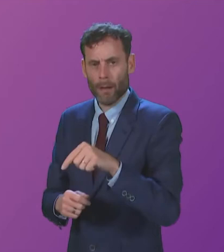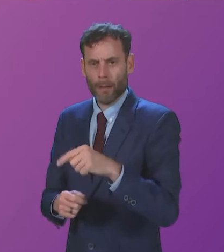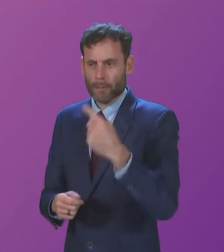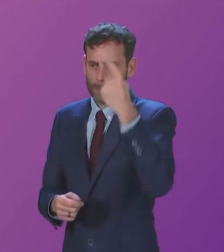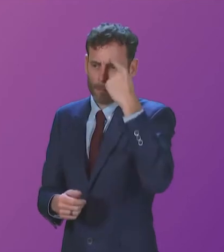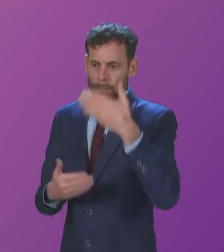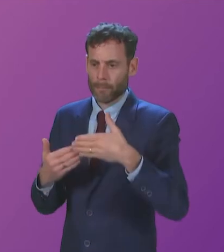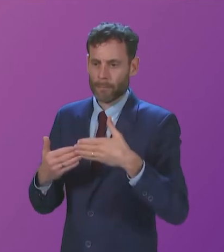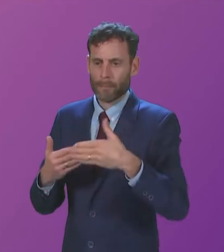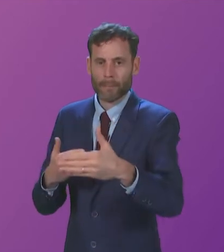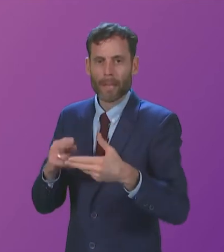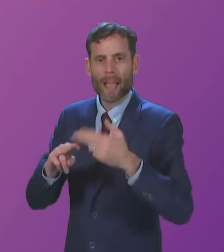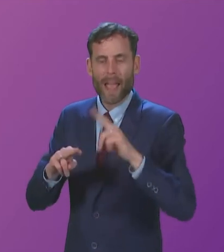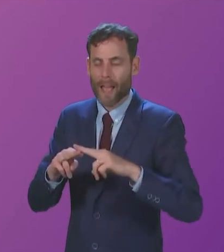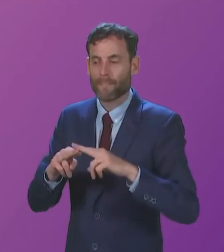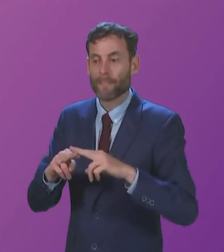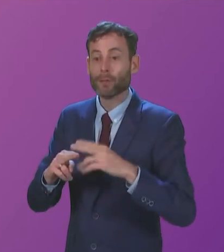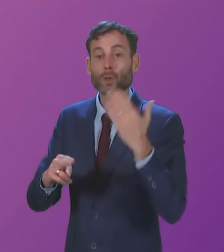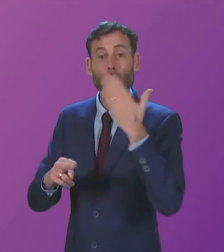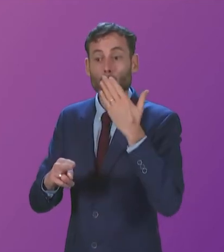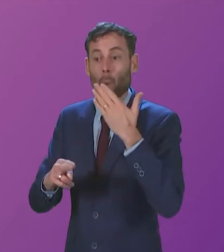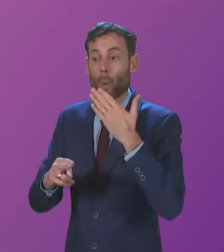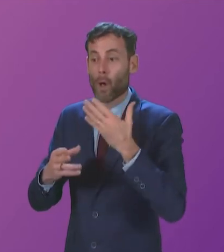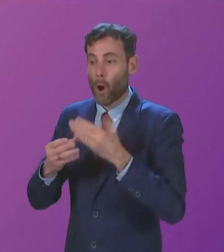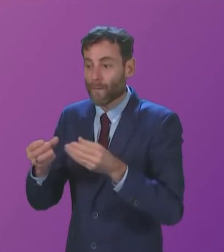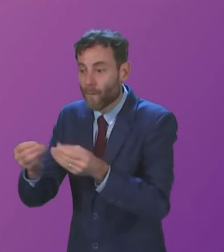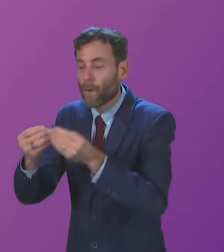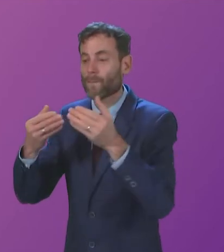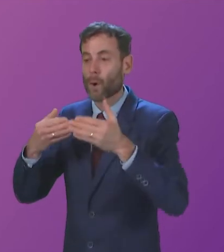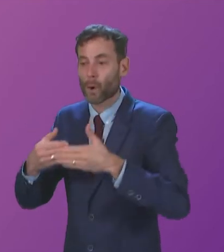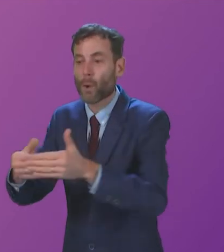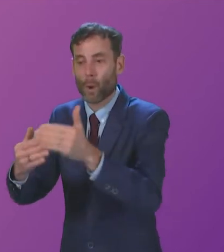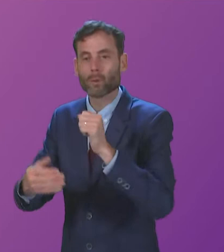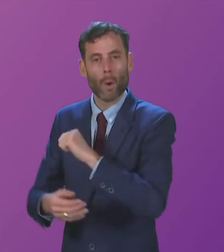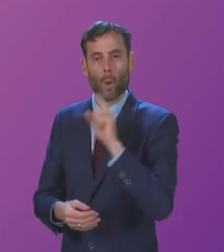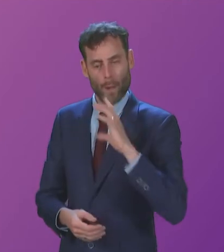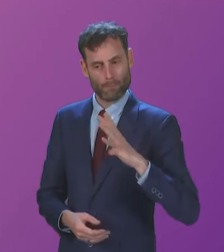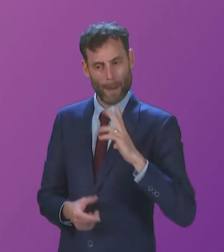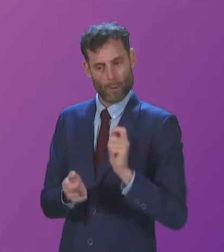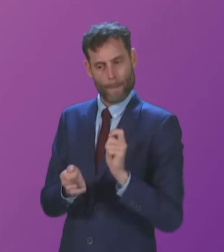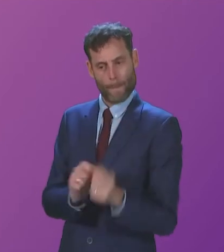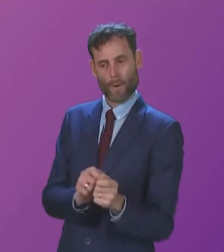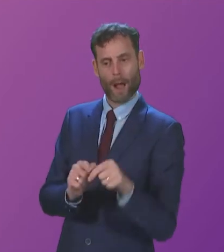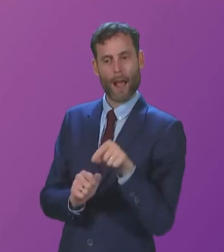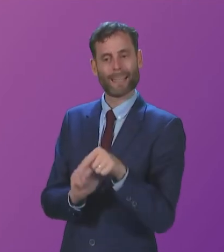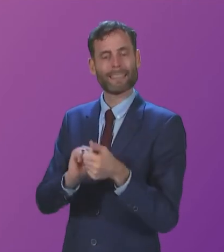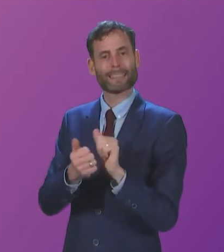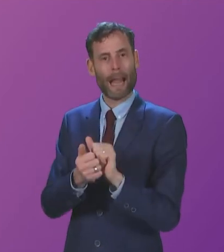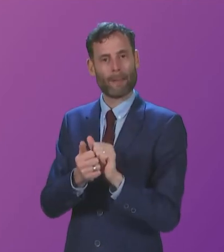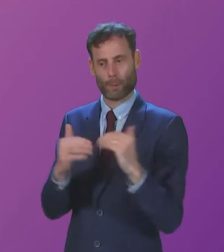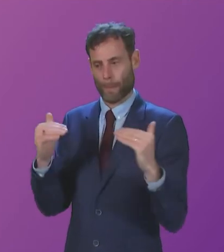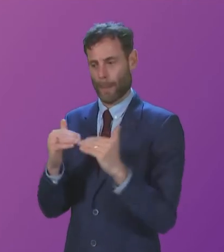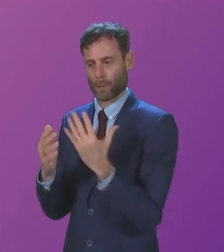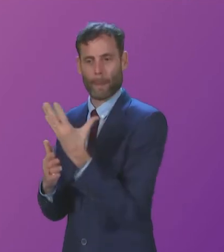place if there was significantly more disruption than we saw last year. We are not at that stage. Clearly, these discussions